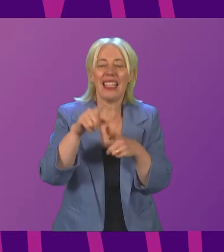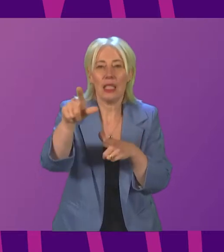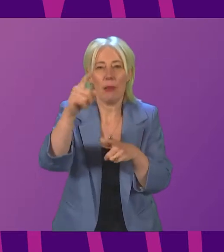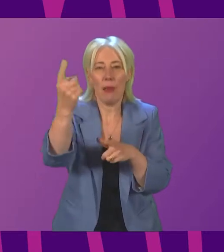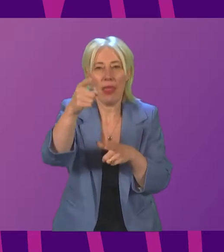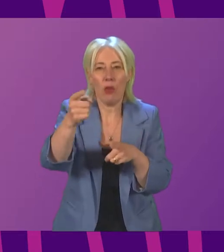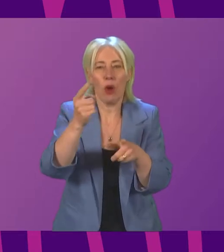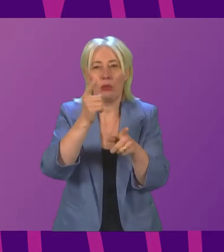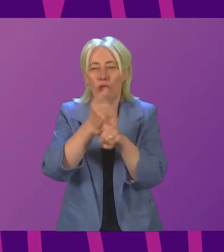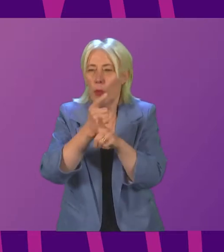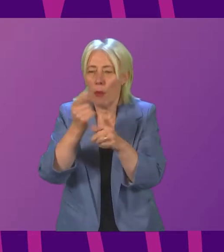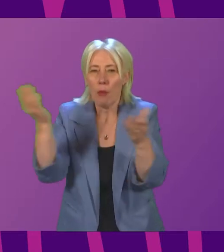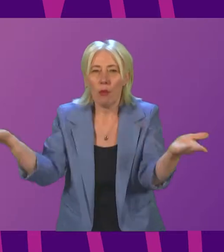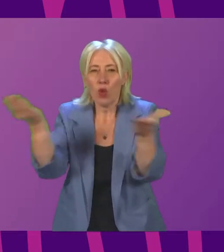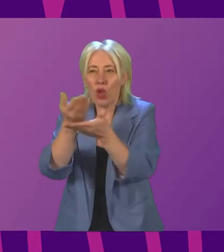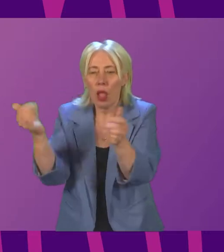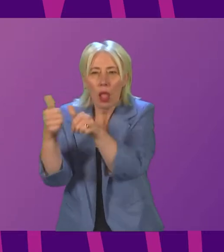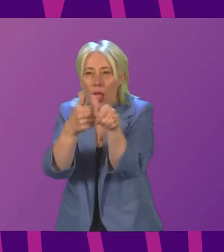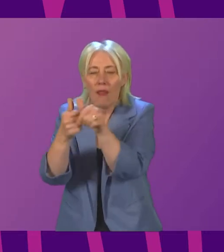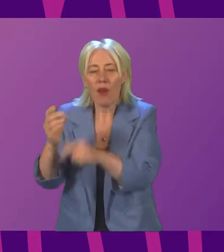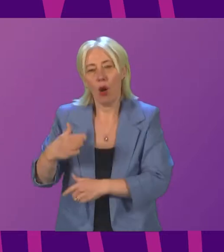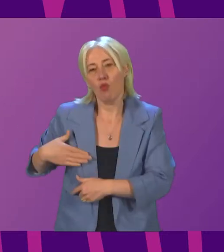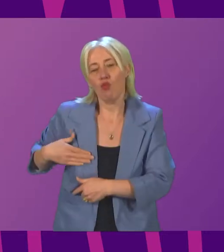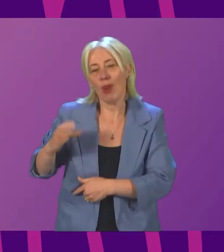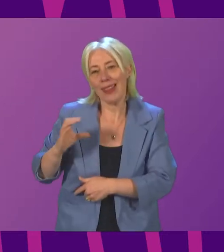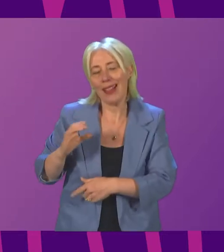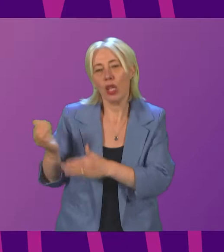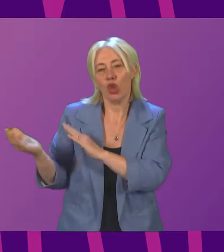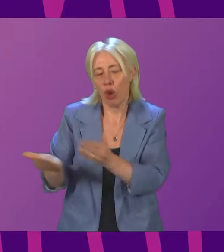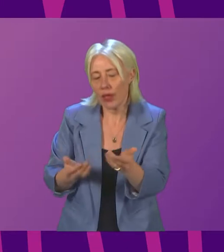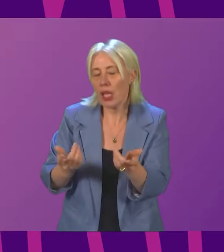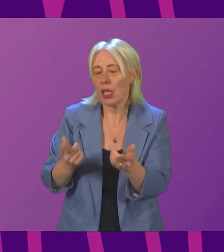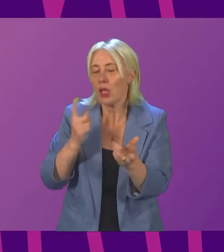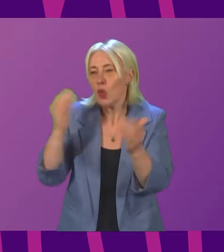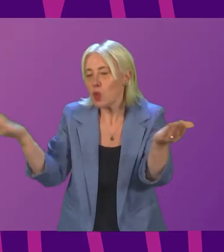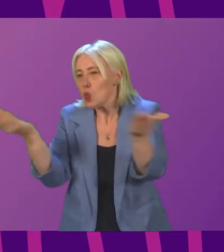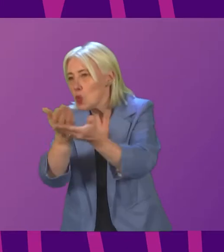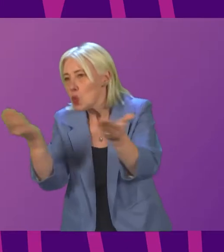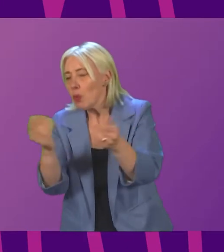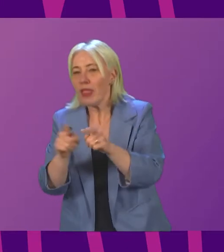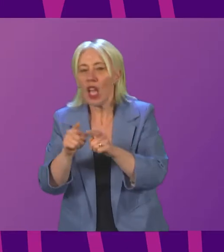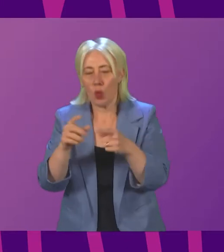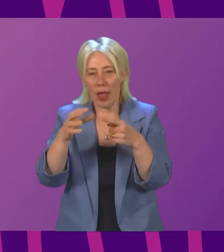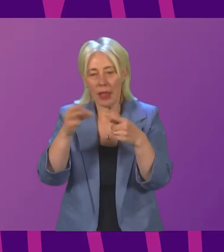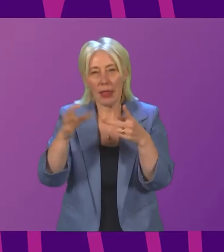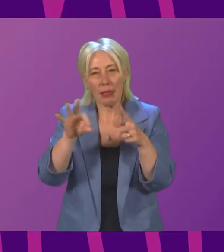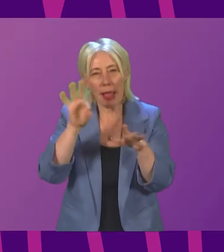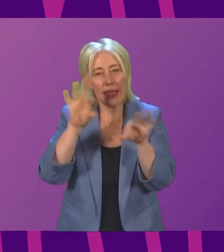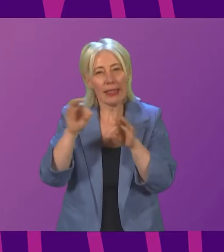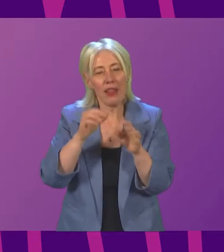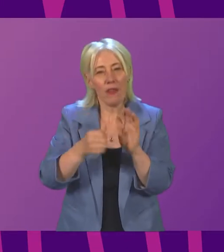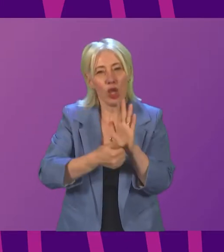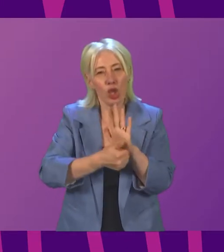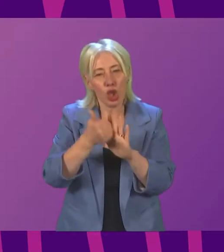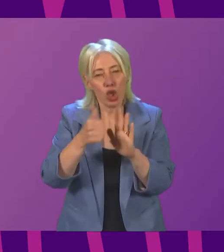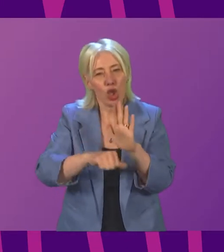boards about potential mutual aid for some of their breast cancer services, for example. In terms of elective surgery, of course, if there is at all